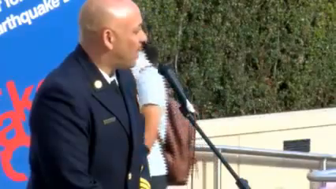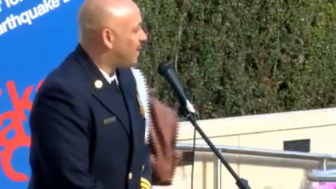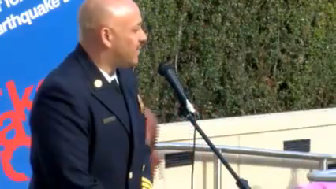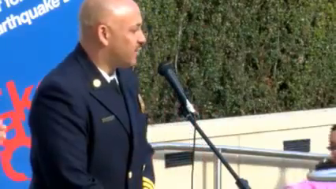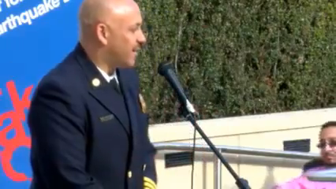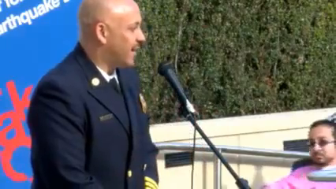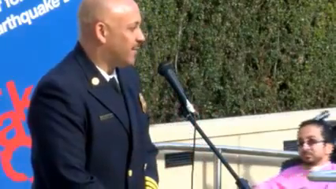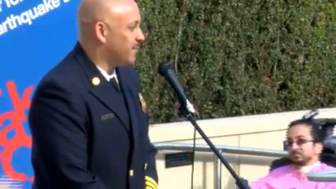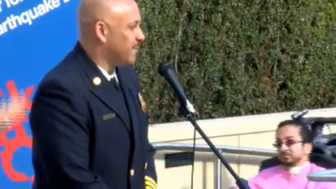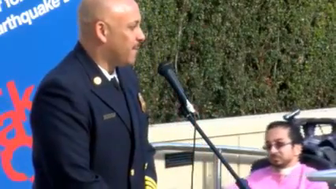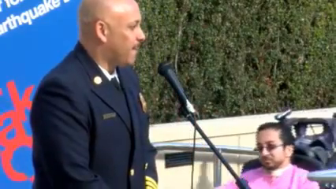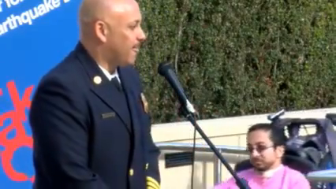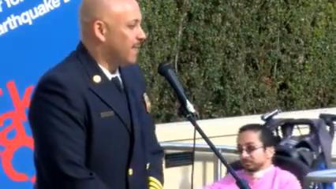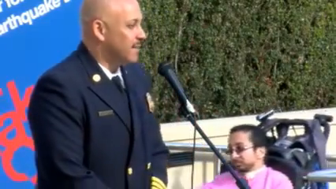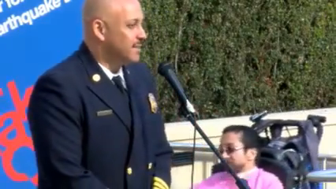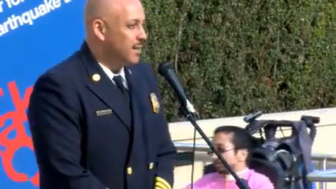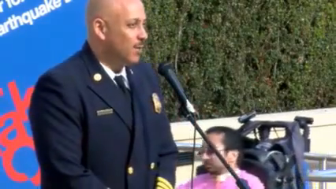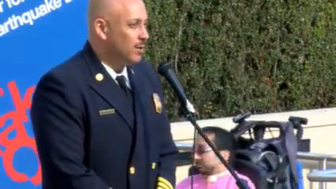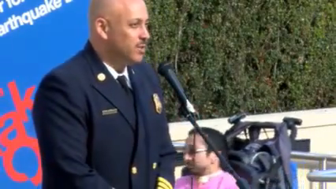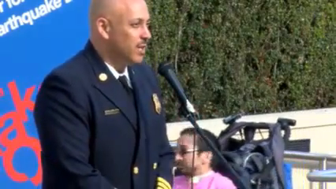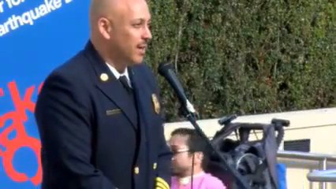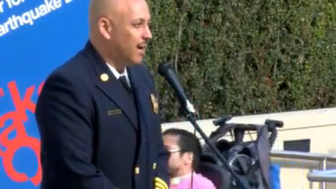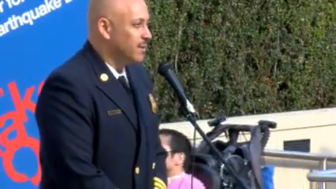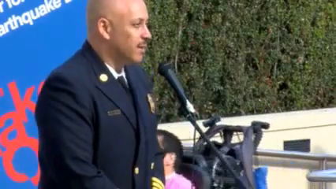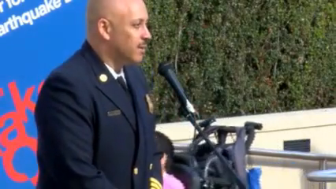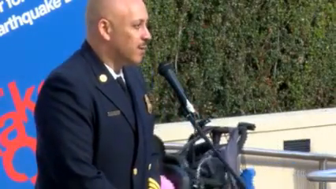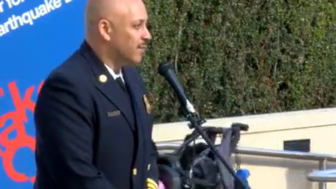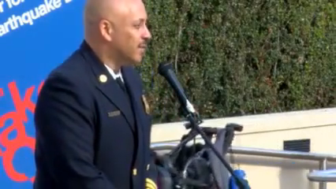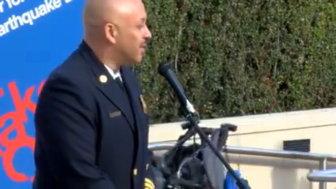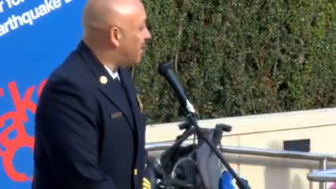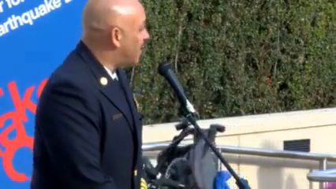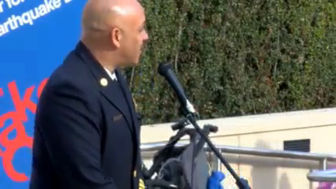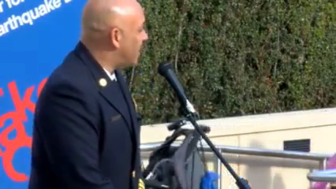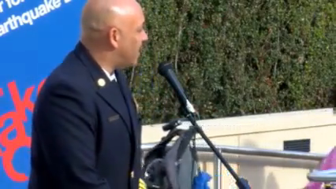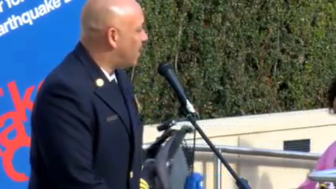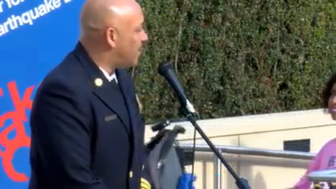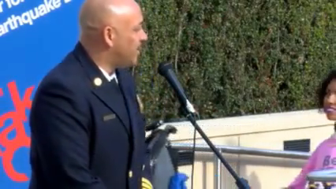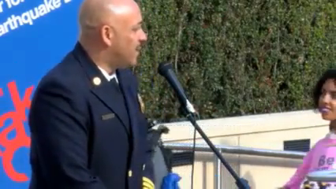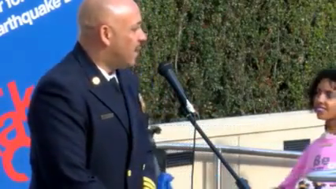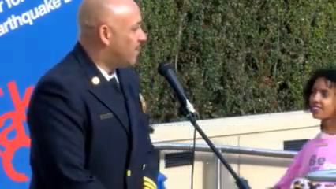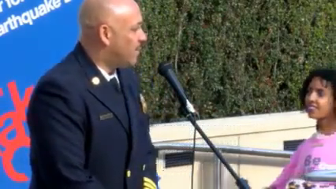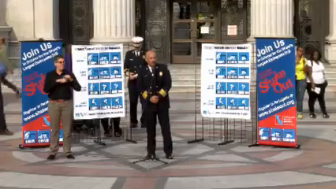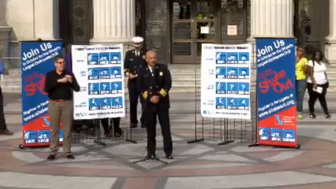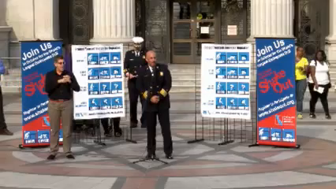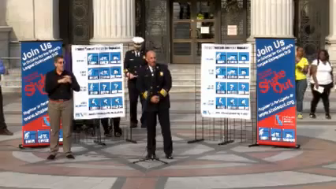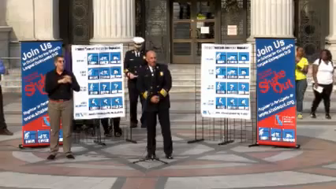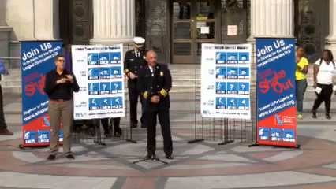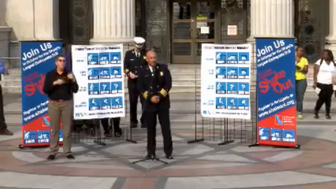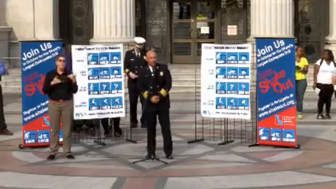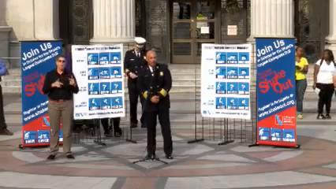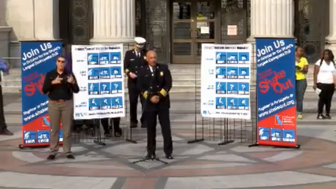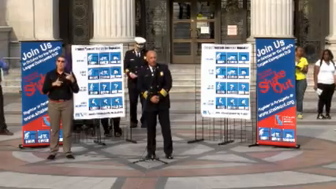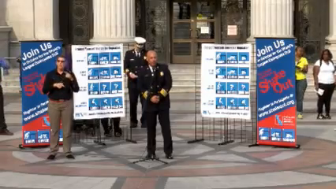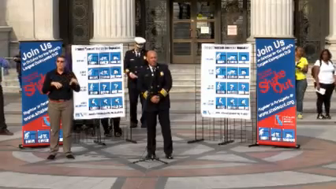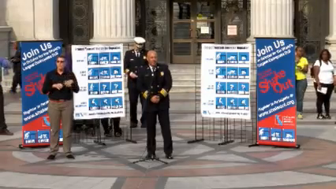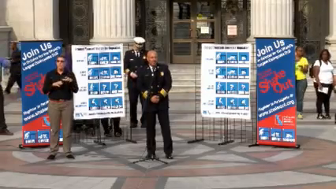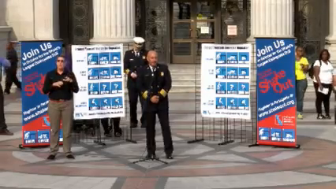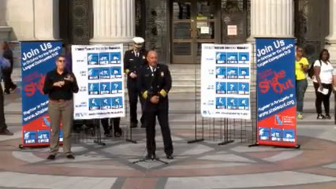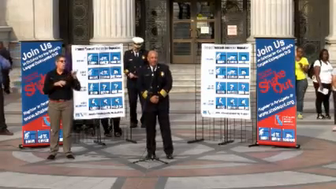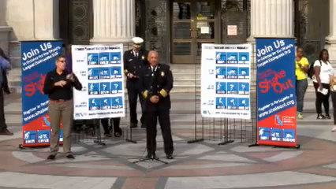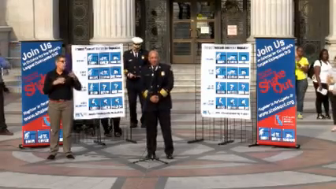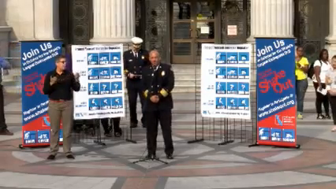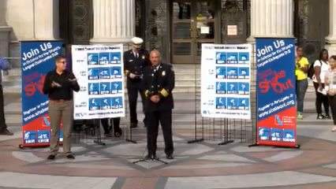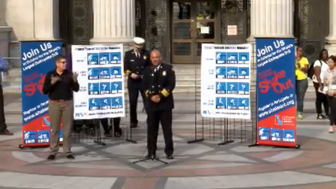statewide shakeout. The city of Oakland shakeout is going to do everything it can today to help provide our members of the community with